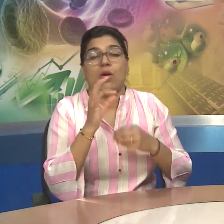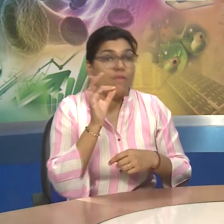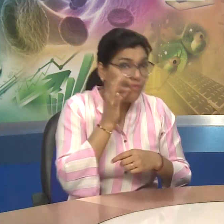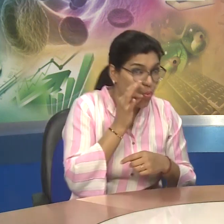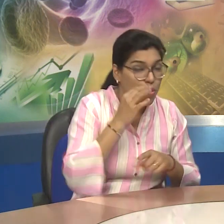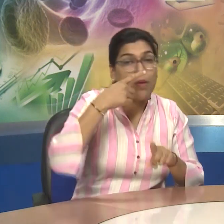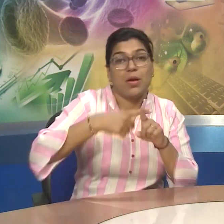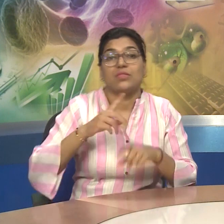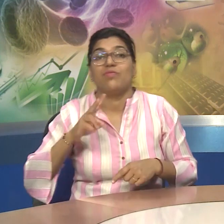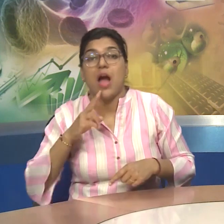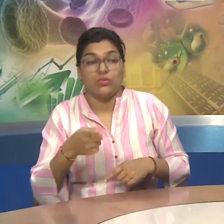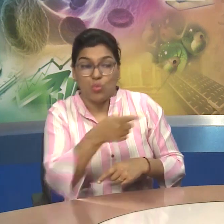Calcium The System